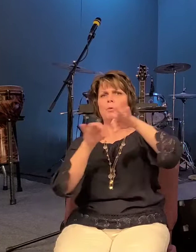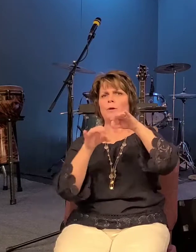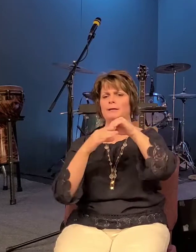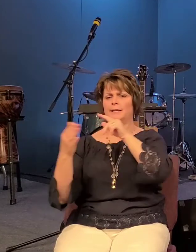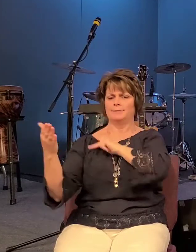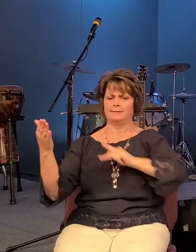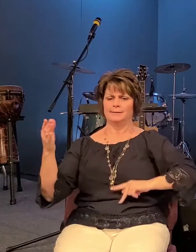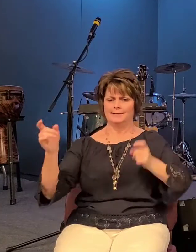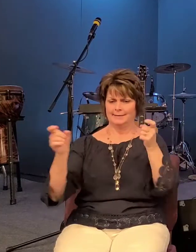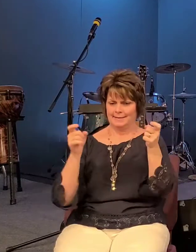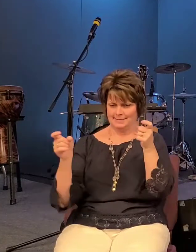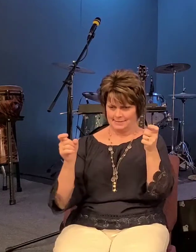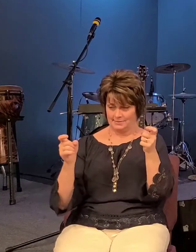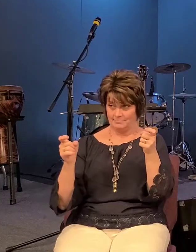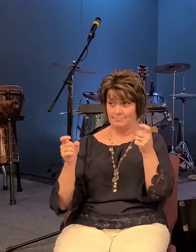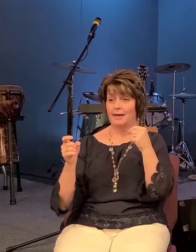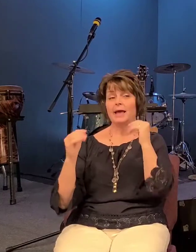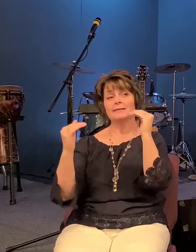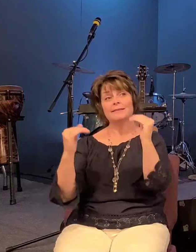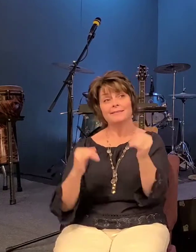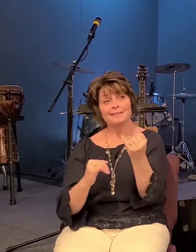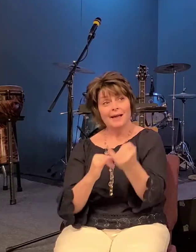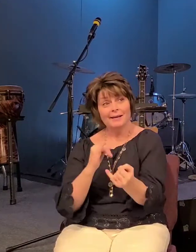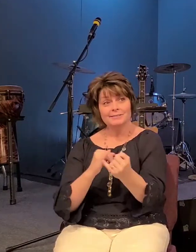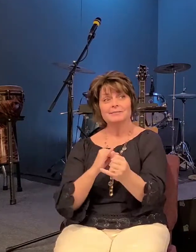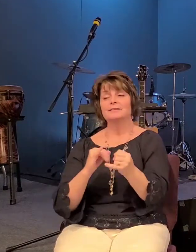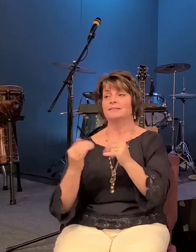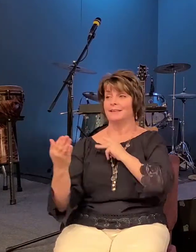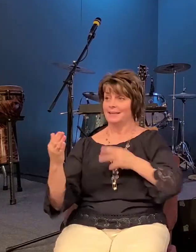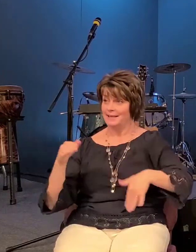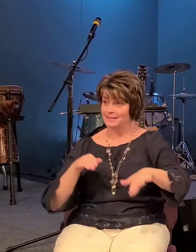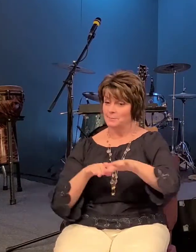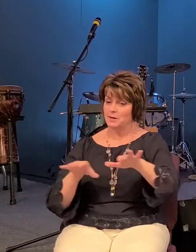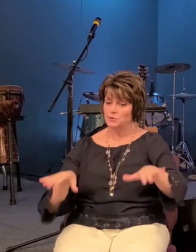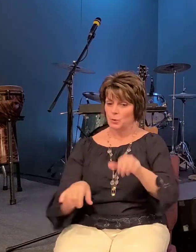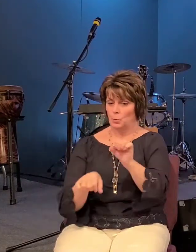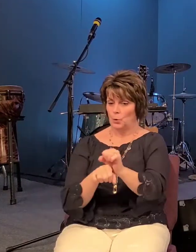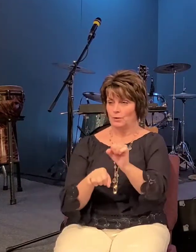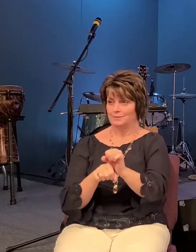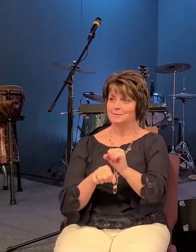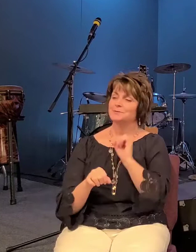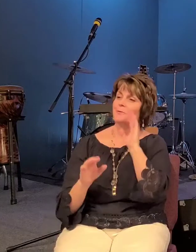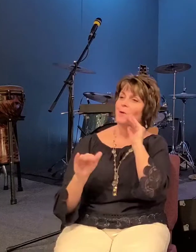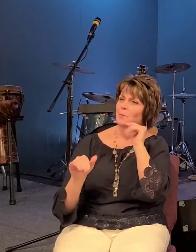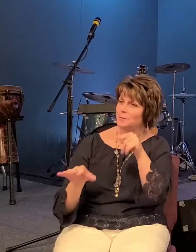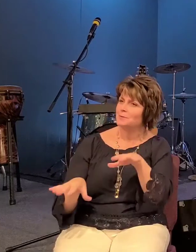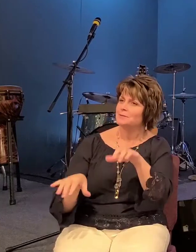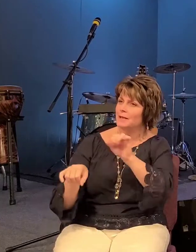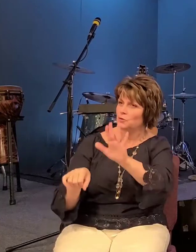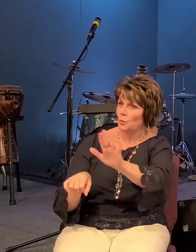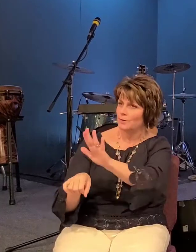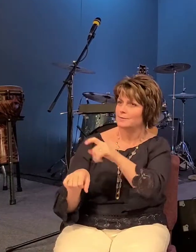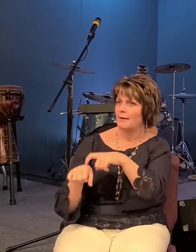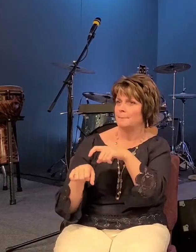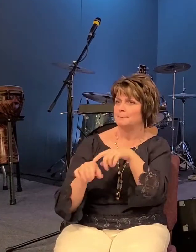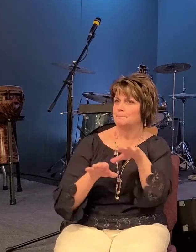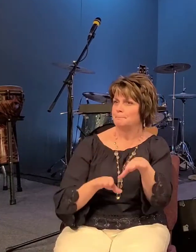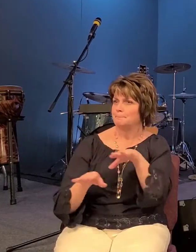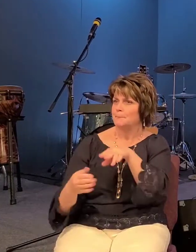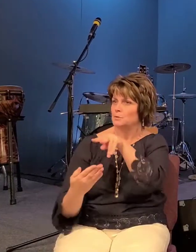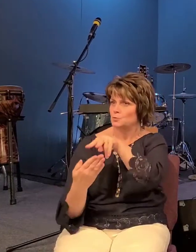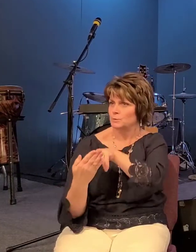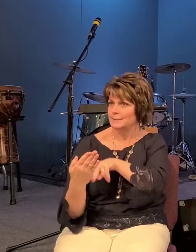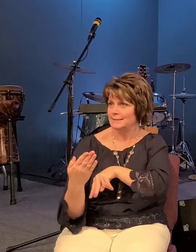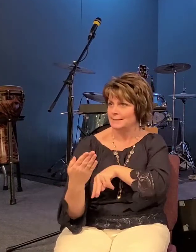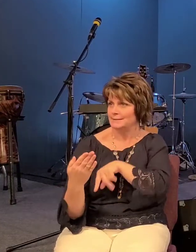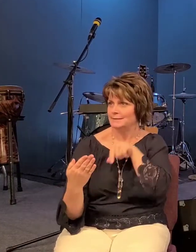in doing works in the name of jesus so i i hope you'll take some time with this this week i i think